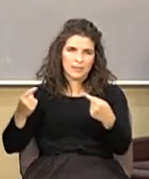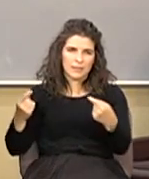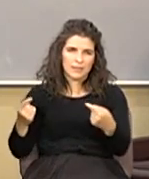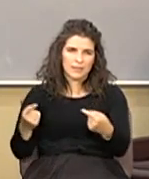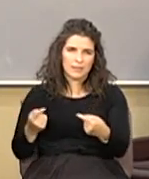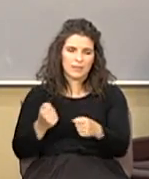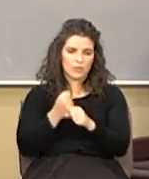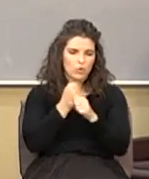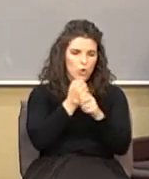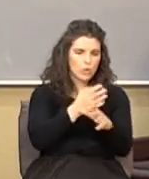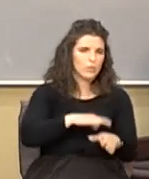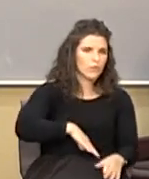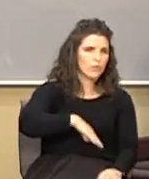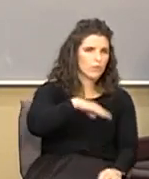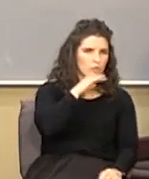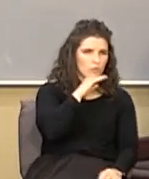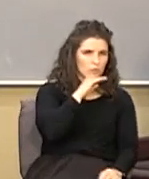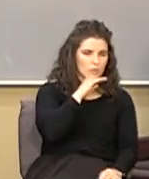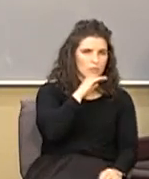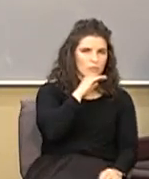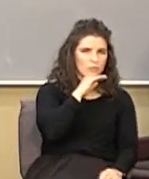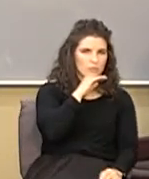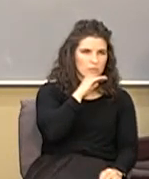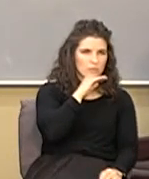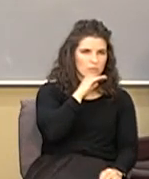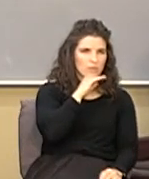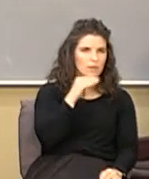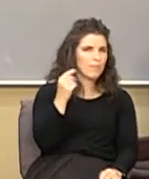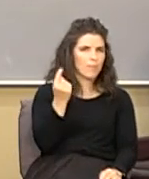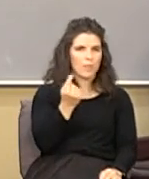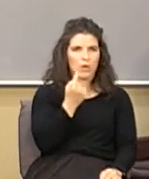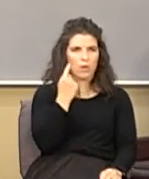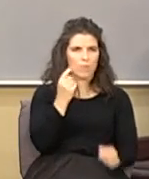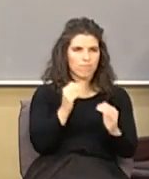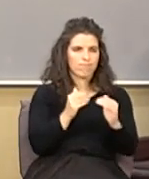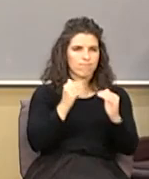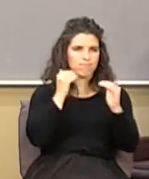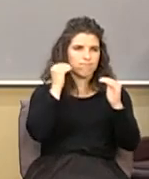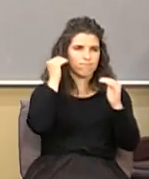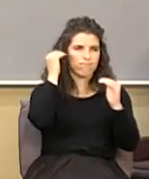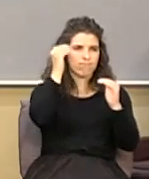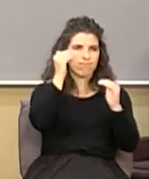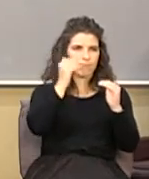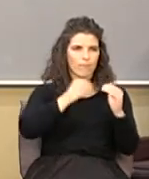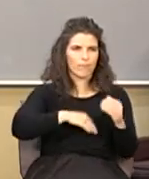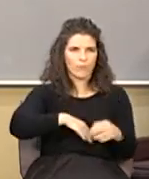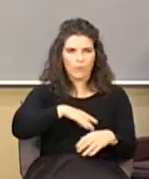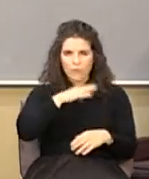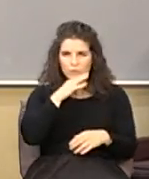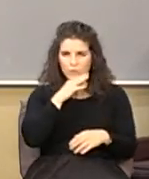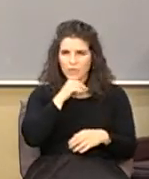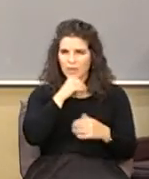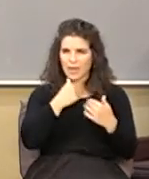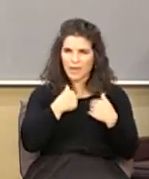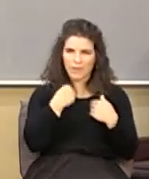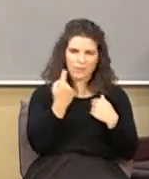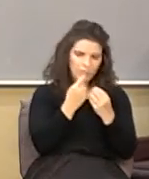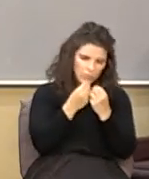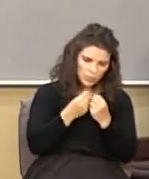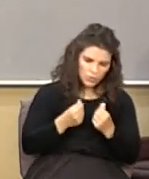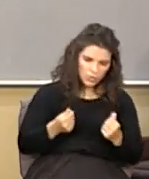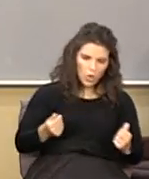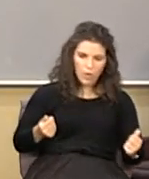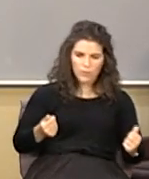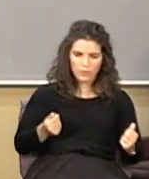causes frustration but it always escalates frustration not getting something resolved will move into